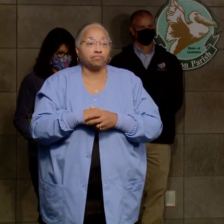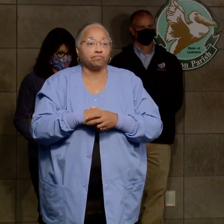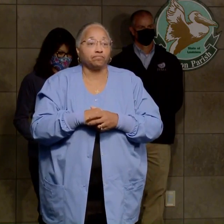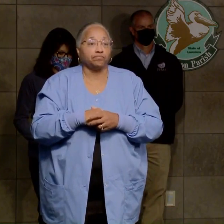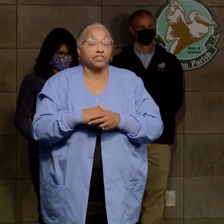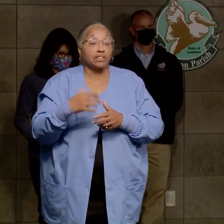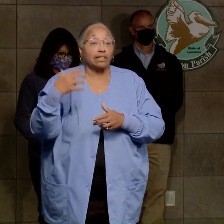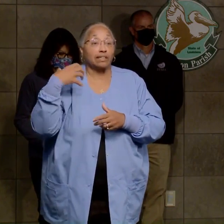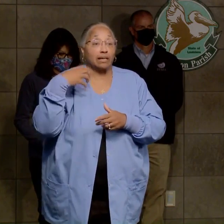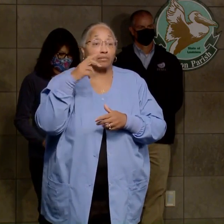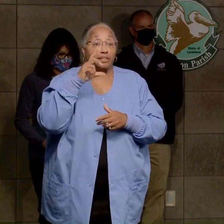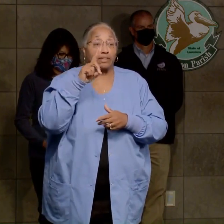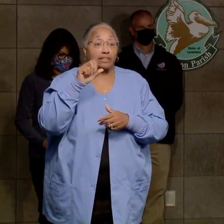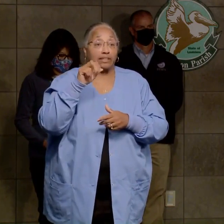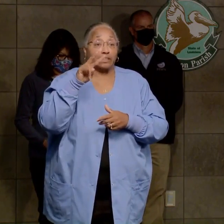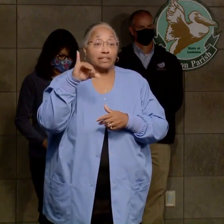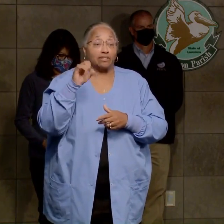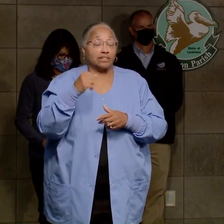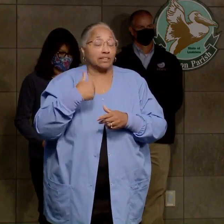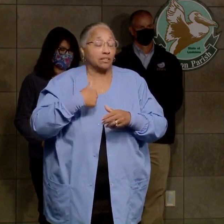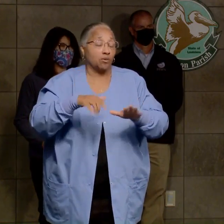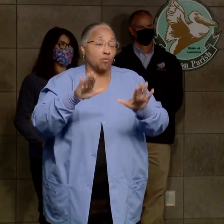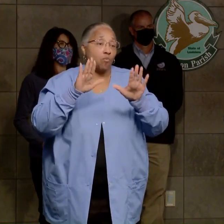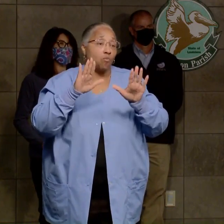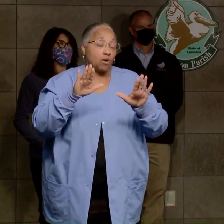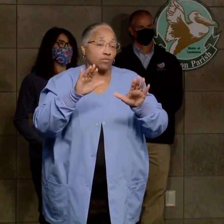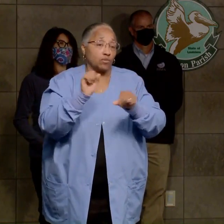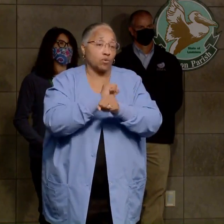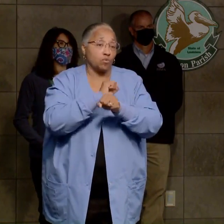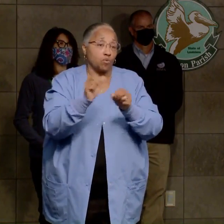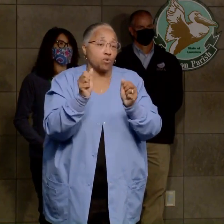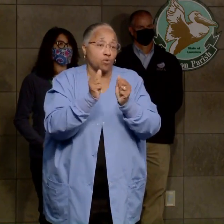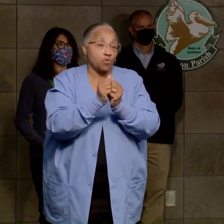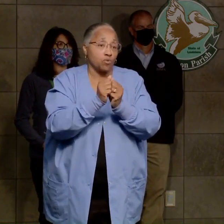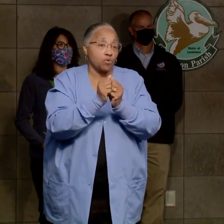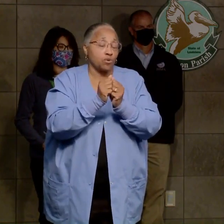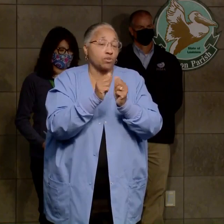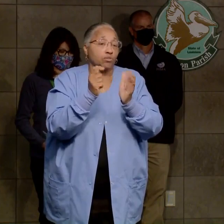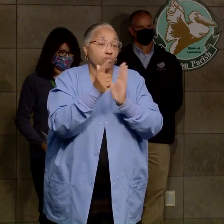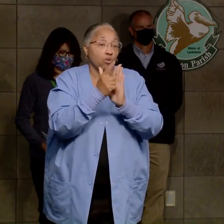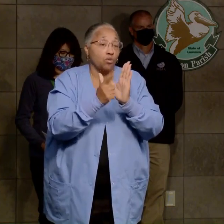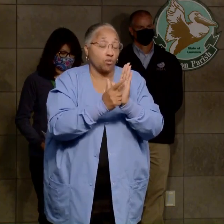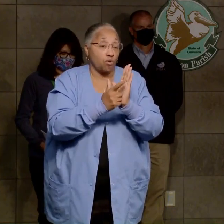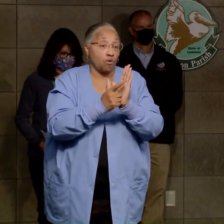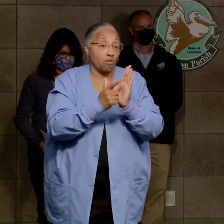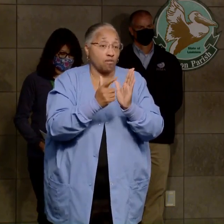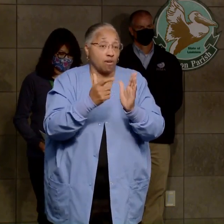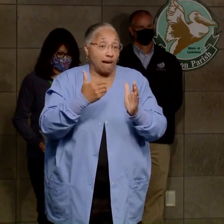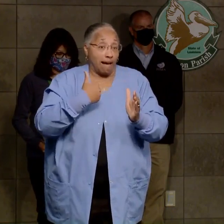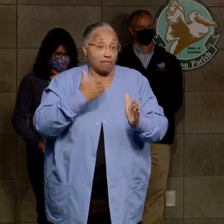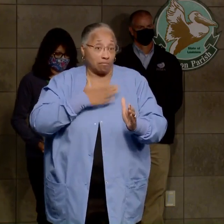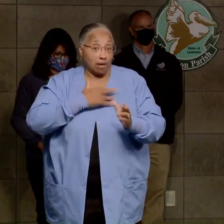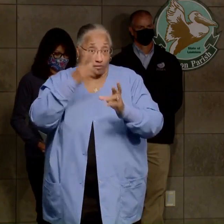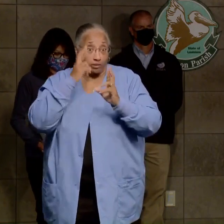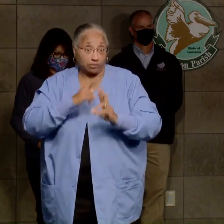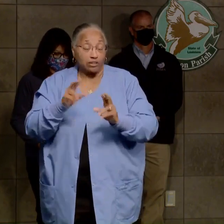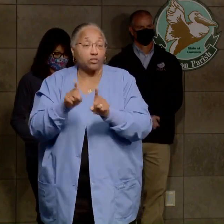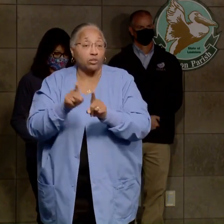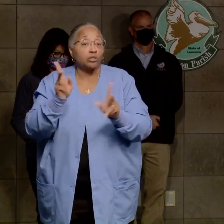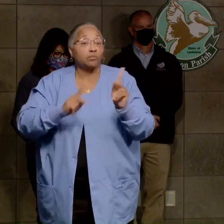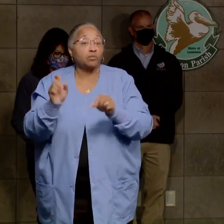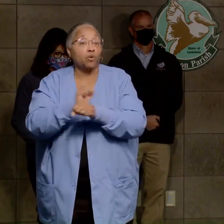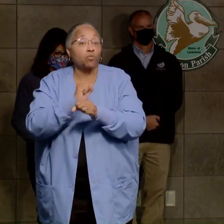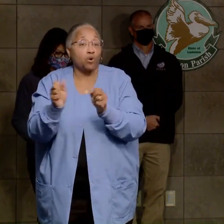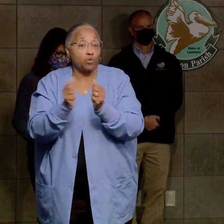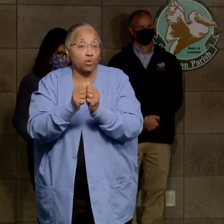Captain Davis has had an exemplary career in law enforcement. I know that he's earned my respect and that of his colleagues, not just